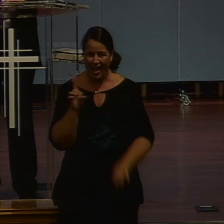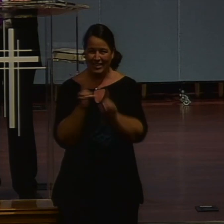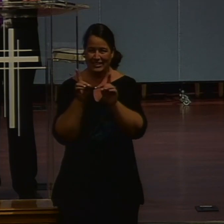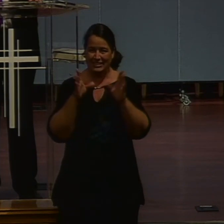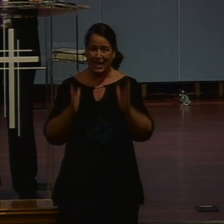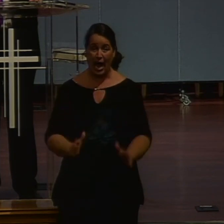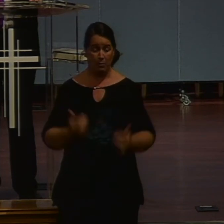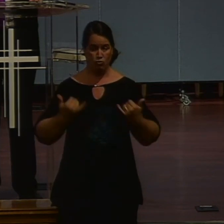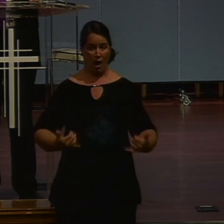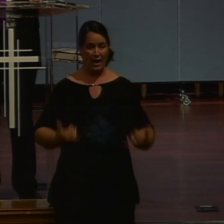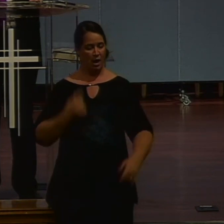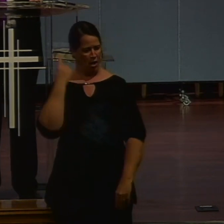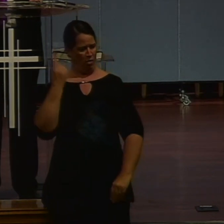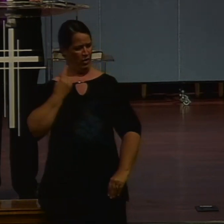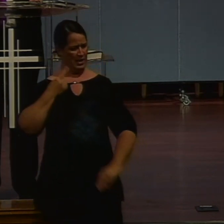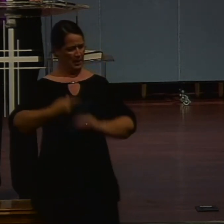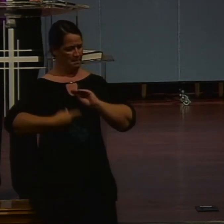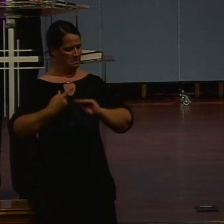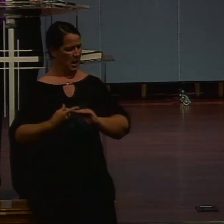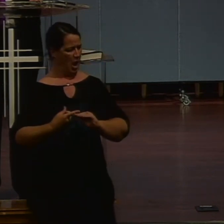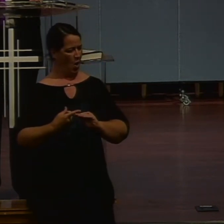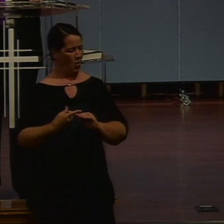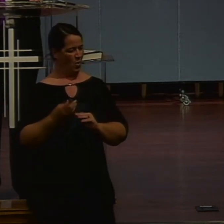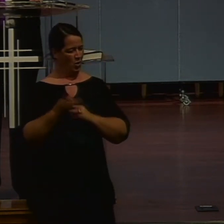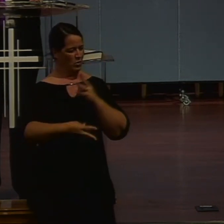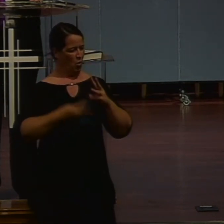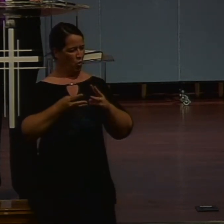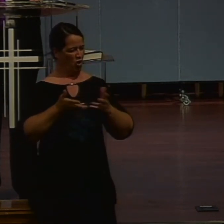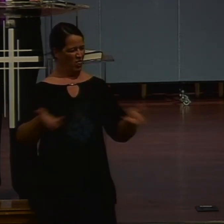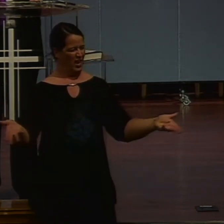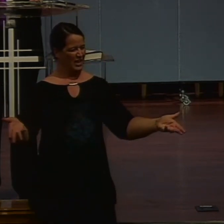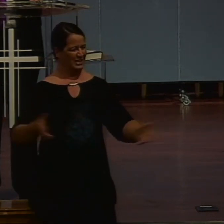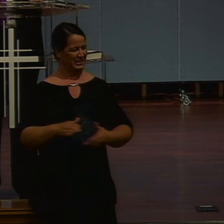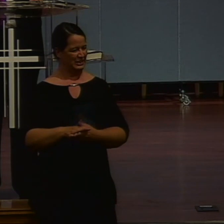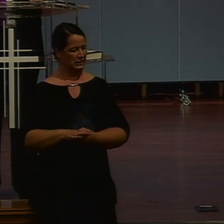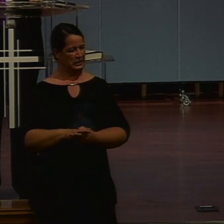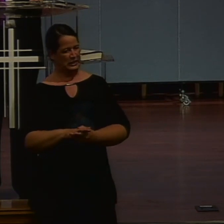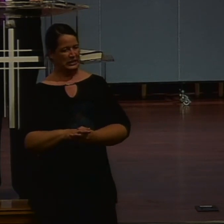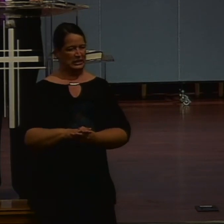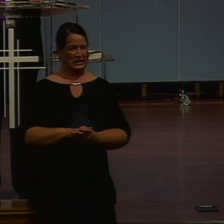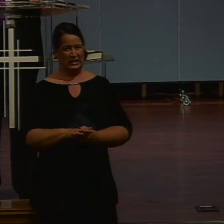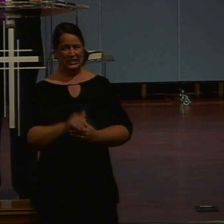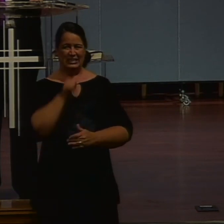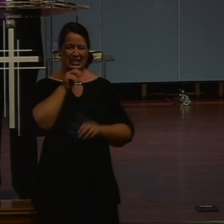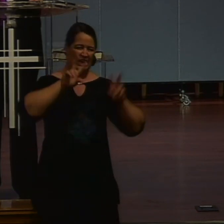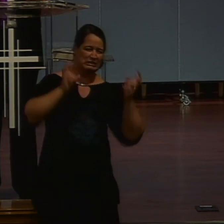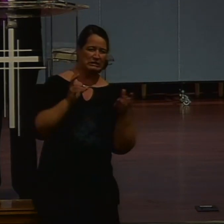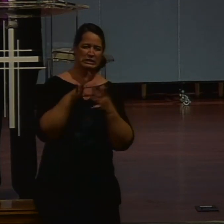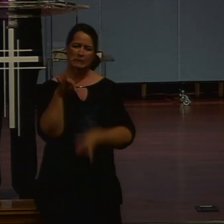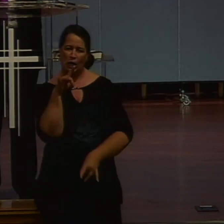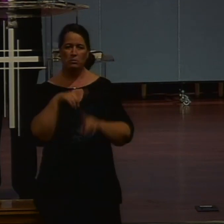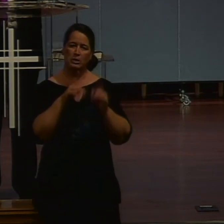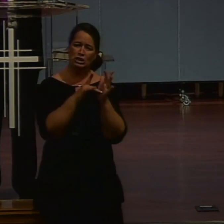At this point. Were. Thinking on a worldly plane. They were thinking of. Uh. Not so much of spiritual things. said. Lord